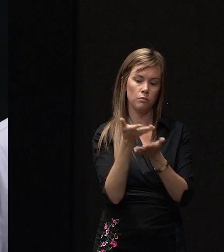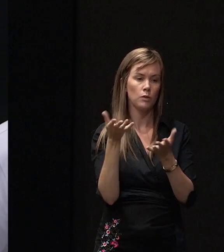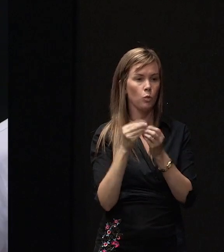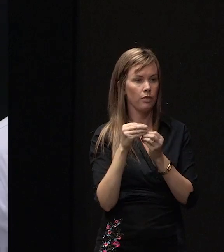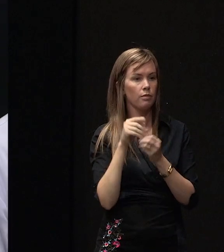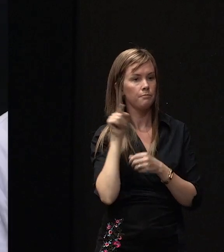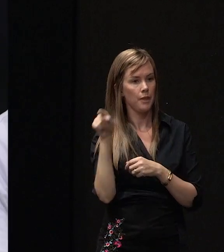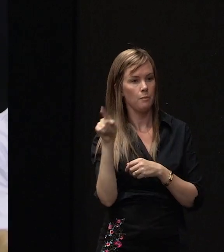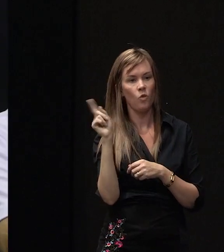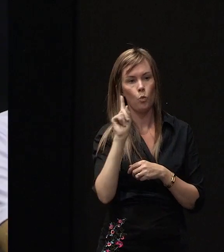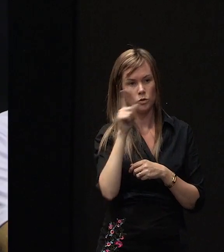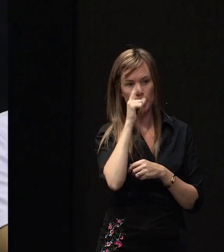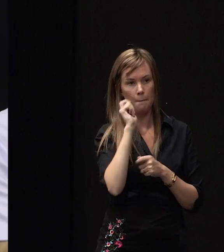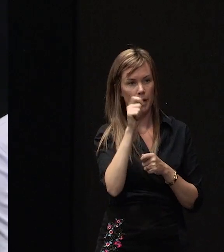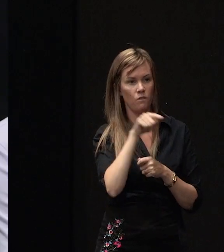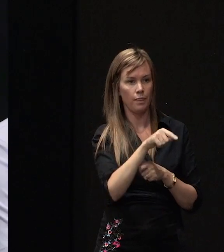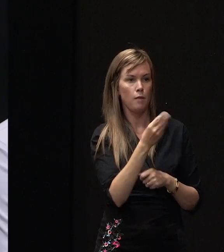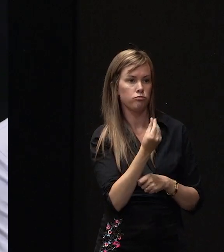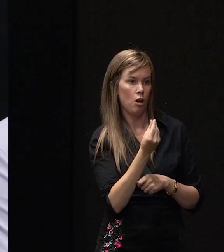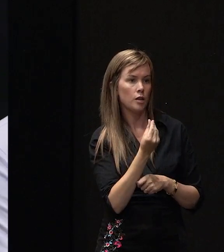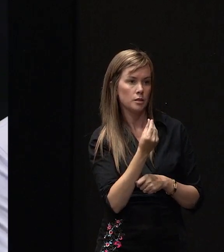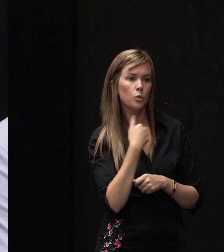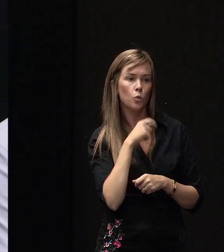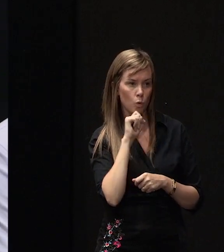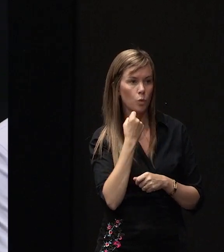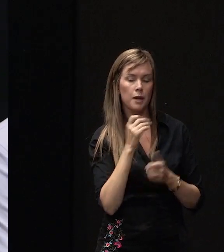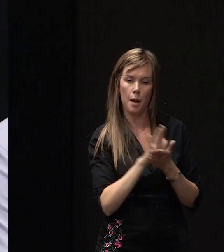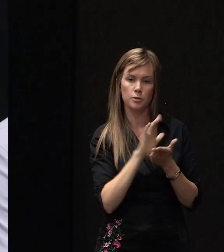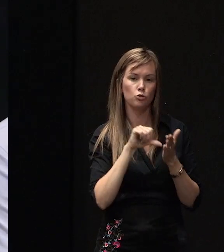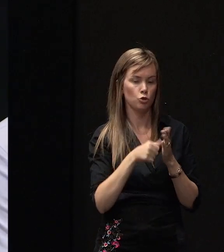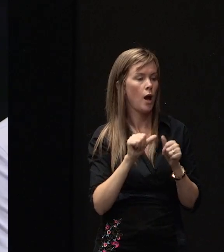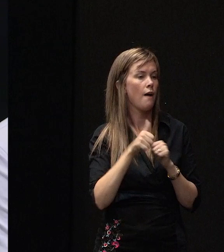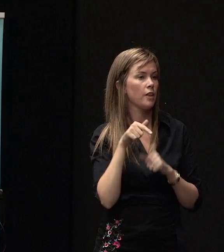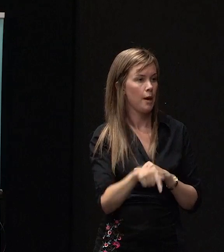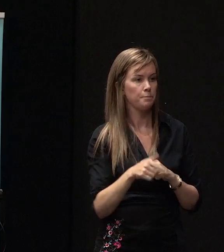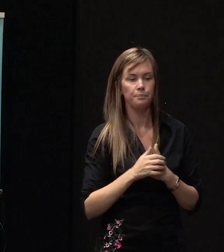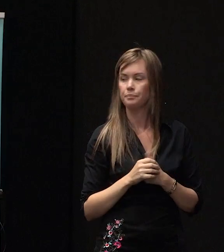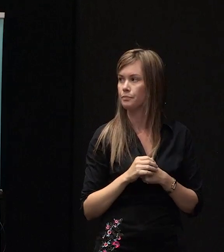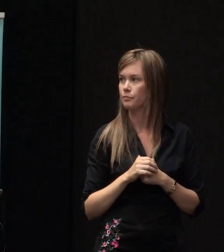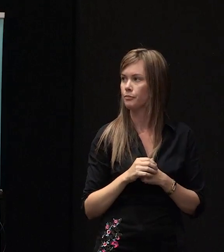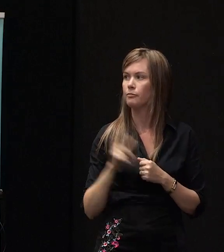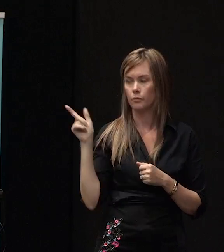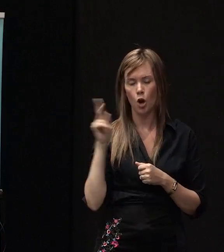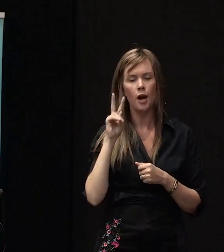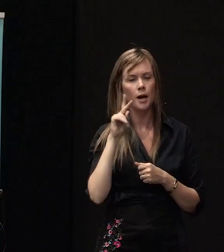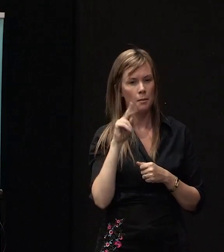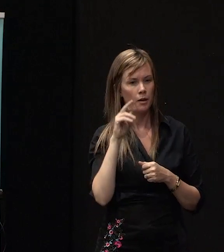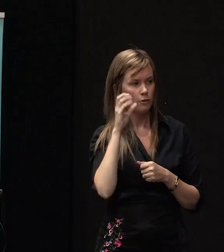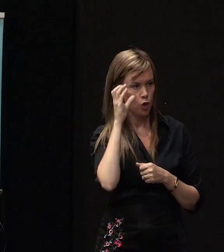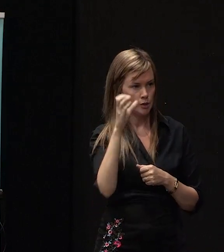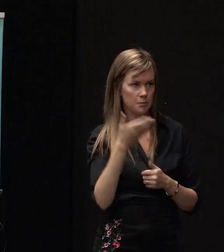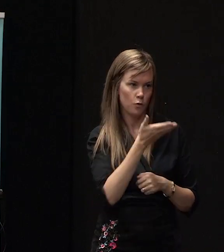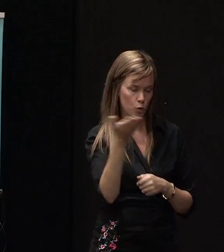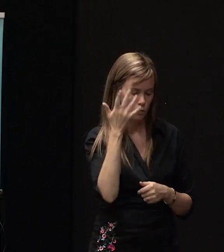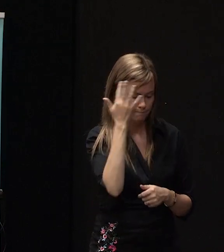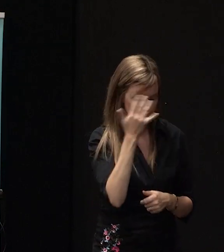for that money. And we would certainly be willing to re-insure afterwards. So, but a couple of concepts if you were going to go down that road